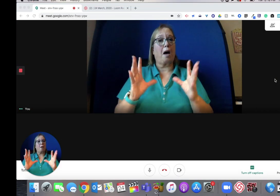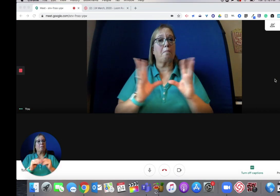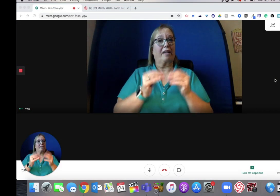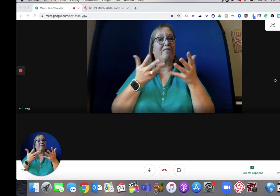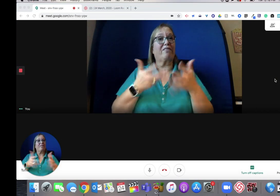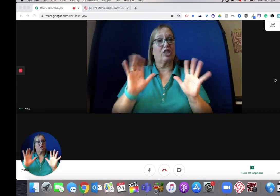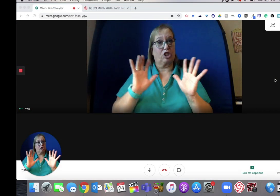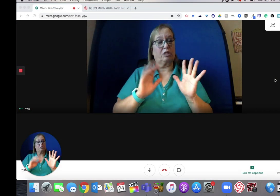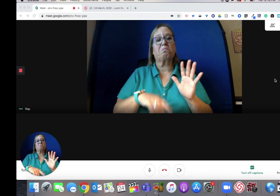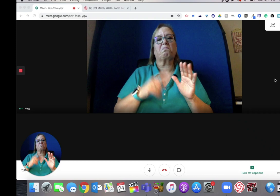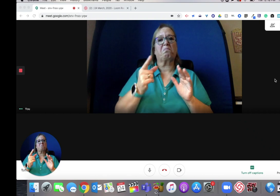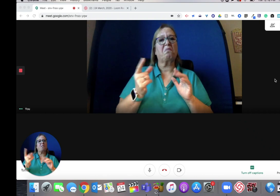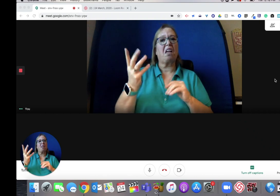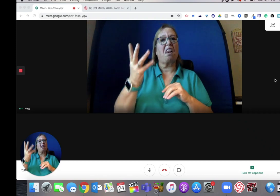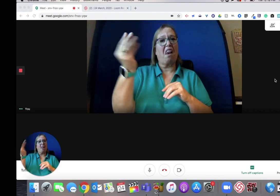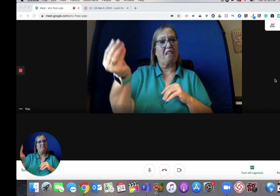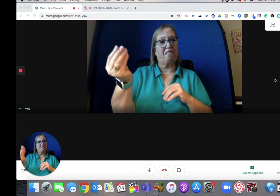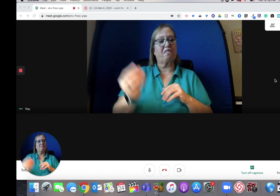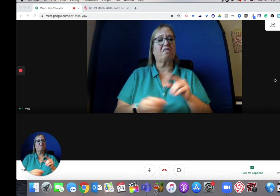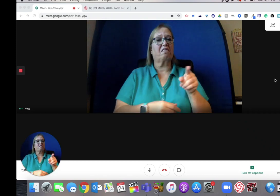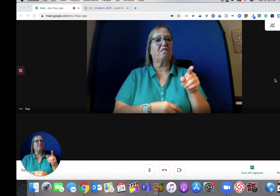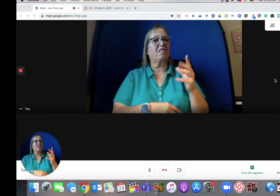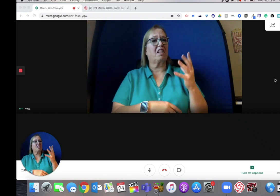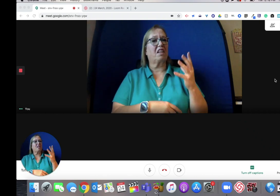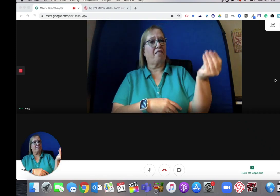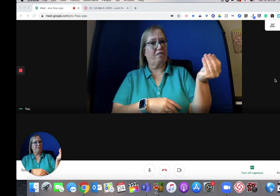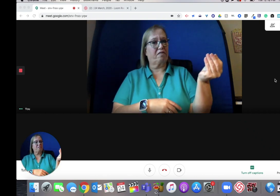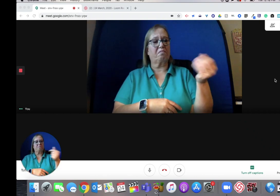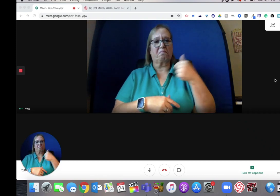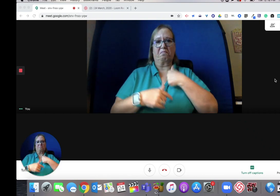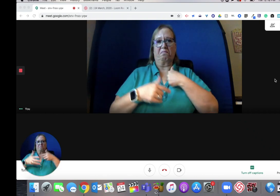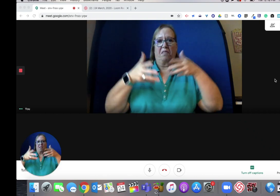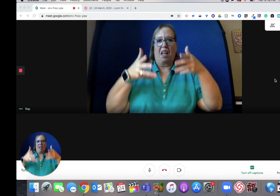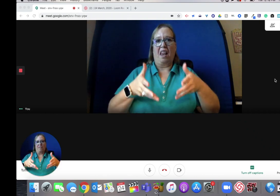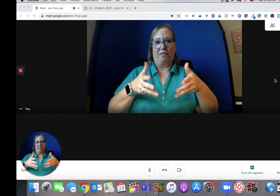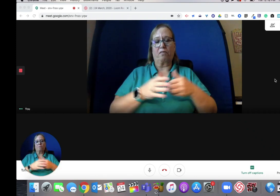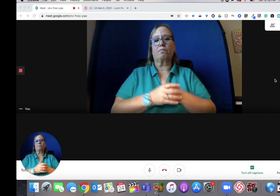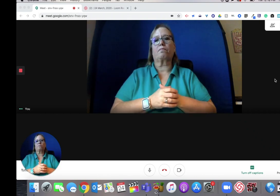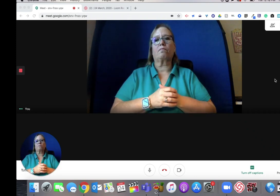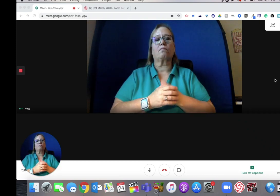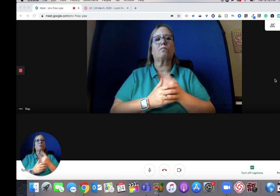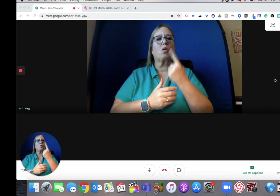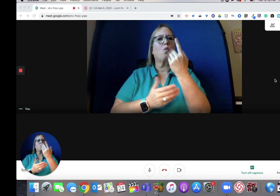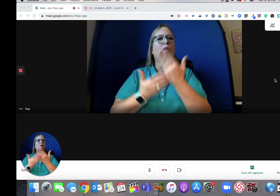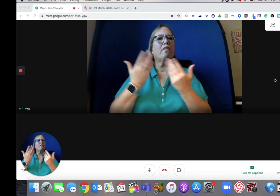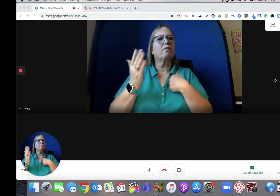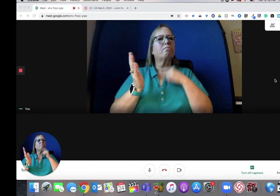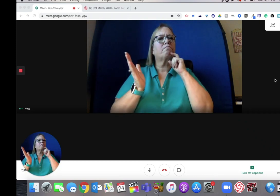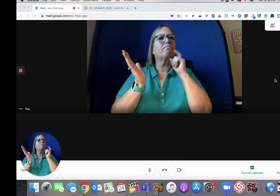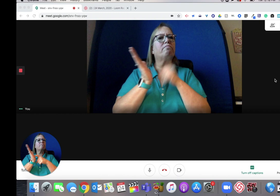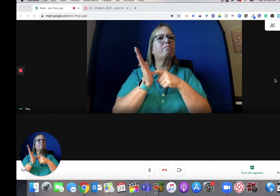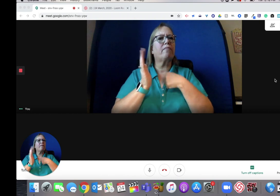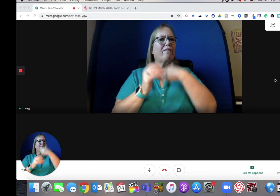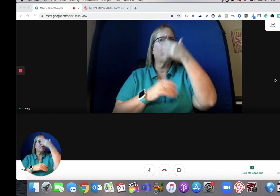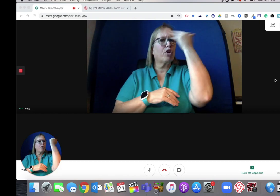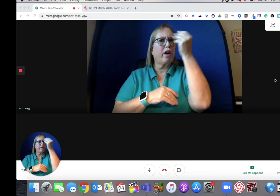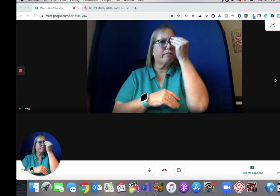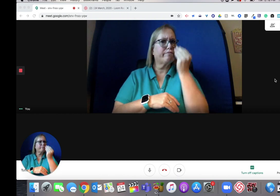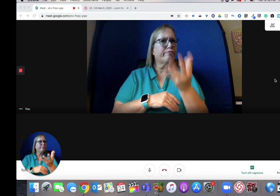So now the meeting is over and each of the participants have left and I'm still here on screen. One thing that I